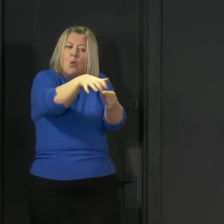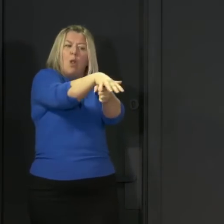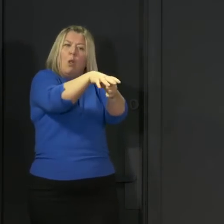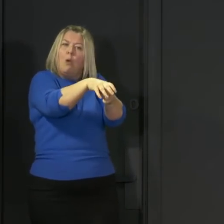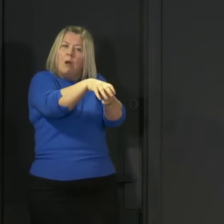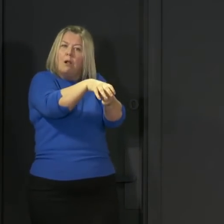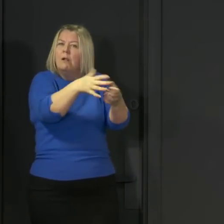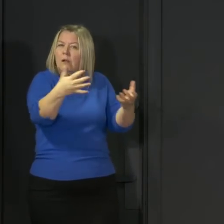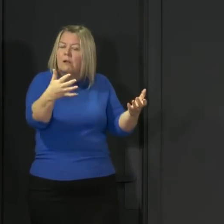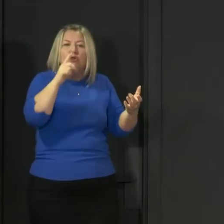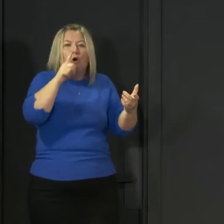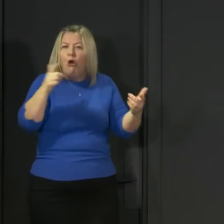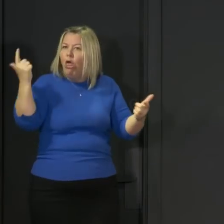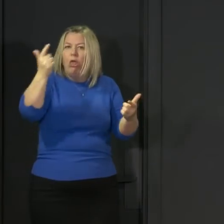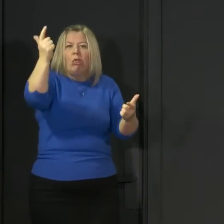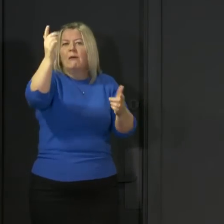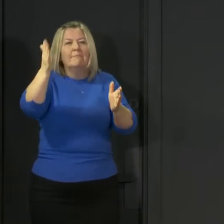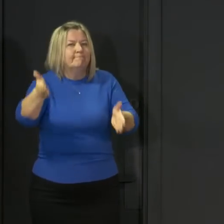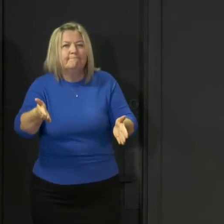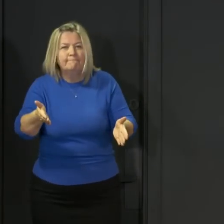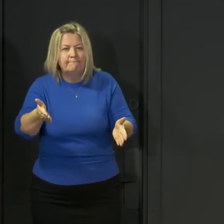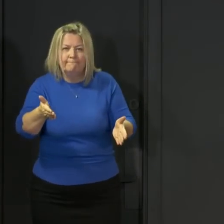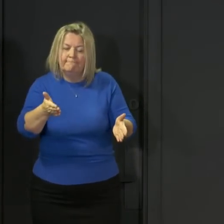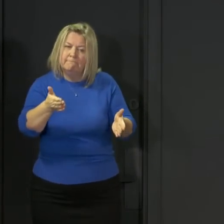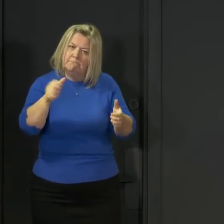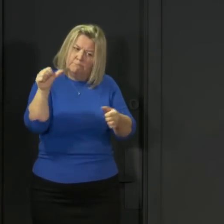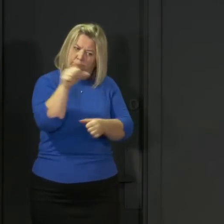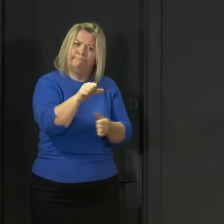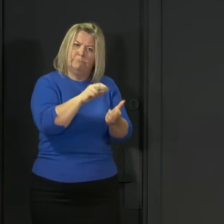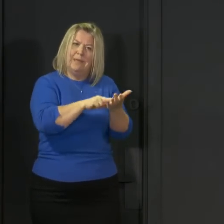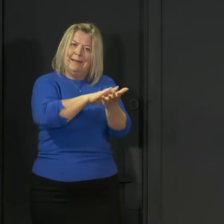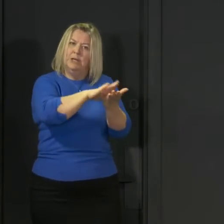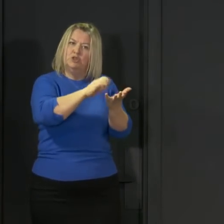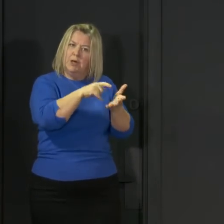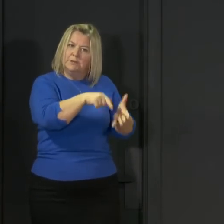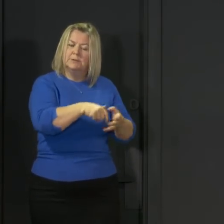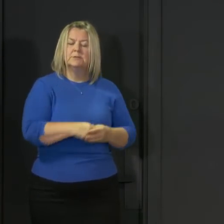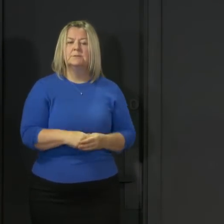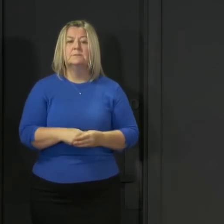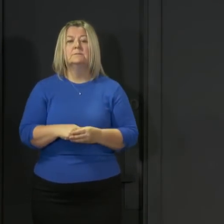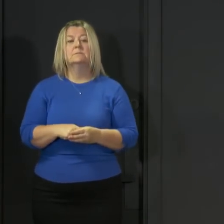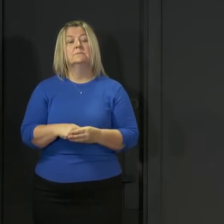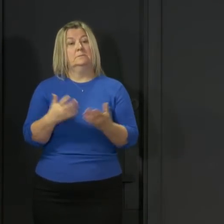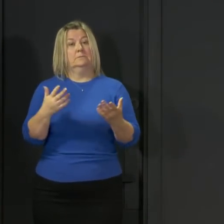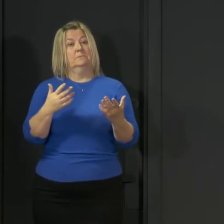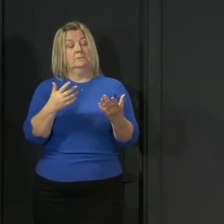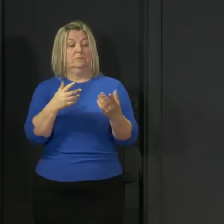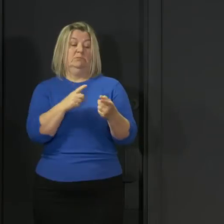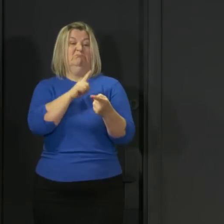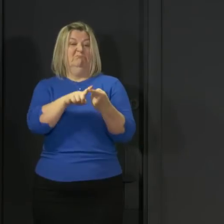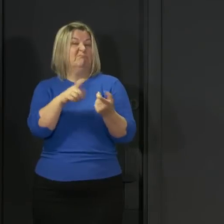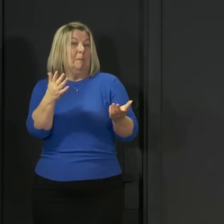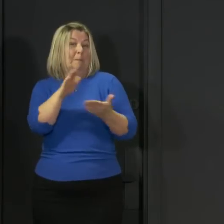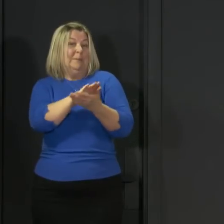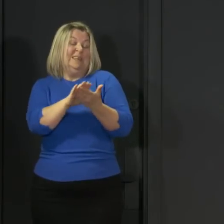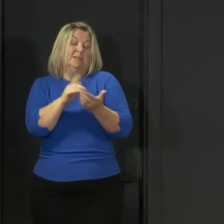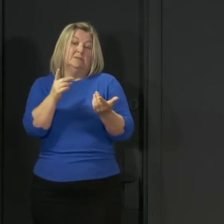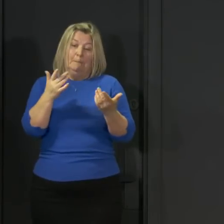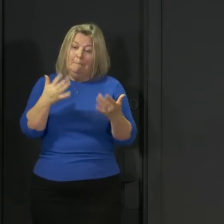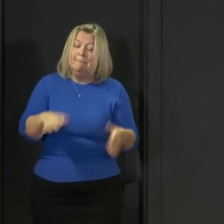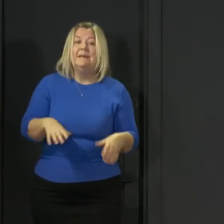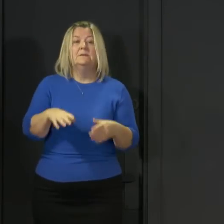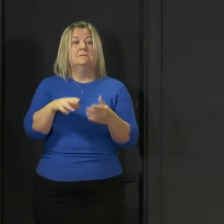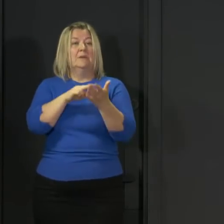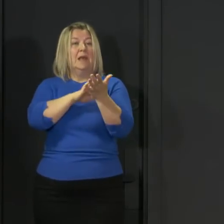should not require people to travel long distances. Today's expansion is the result of cooperation between